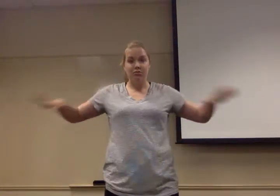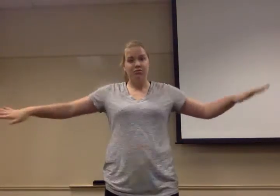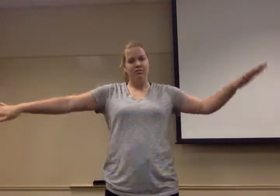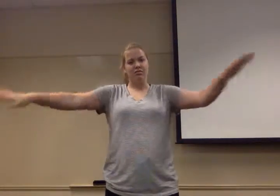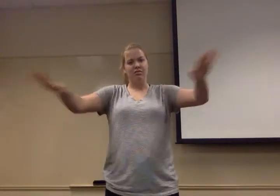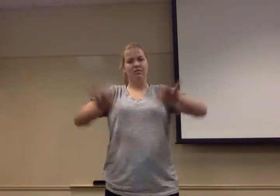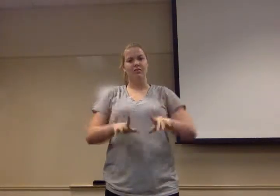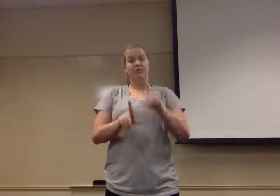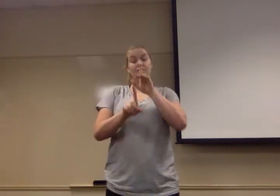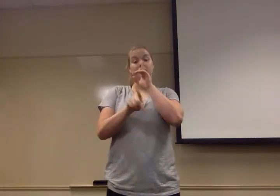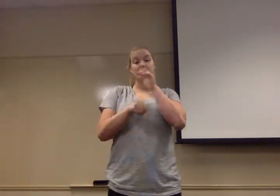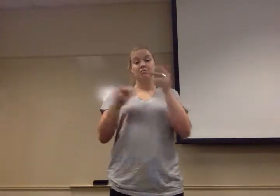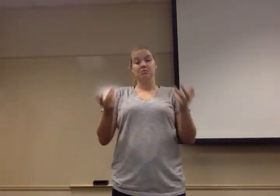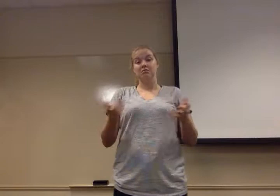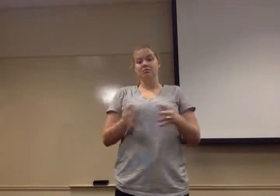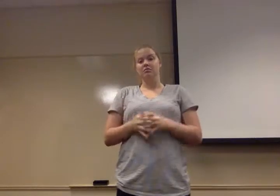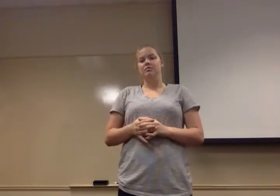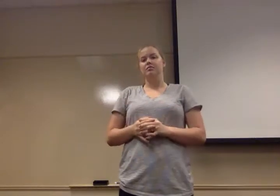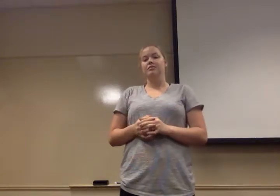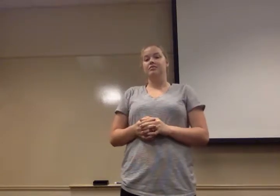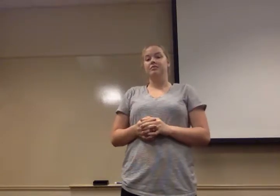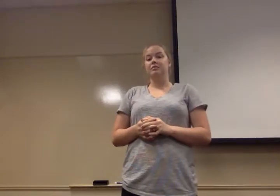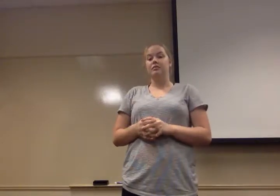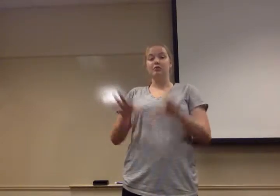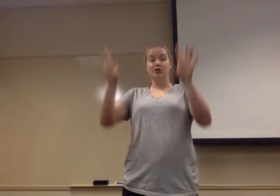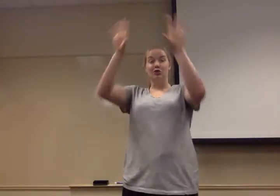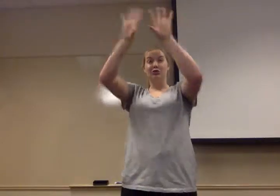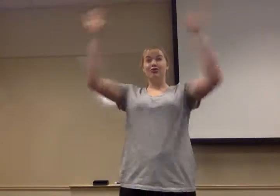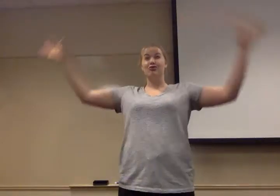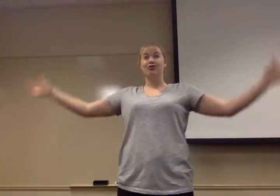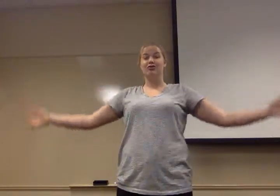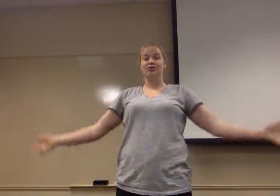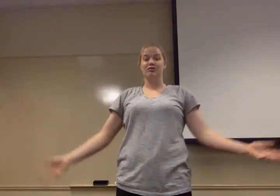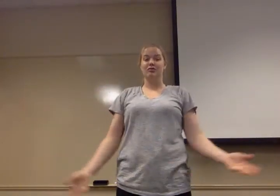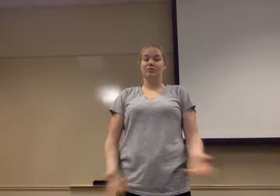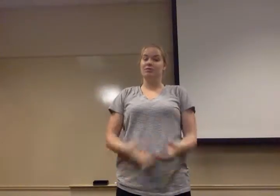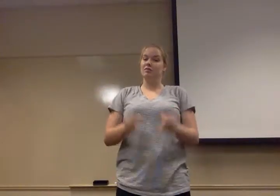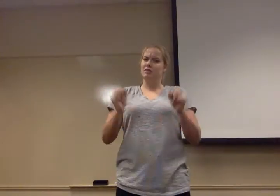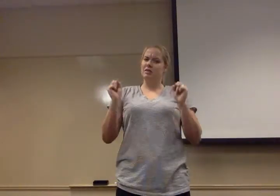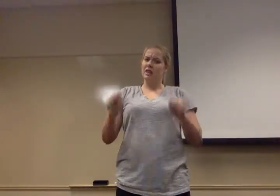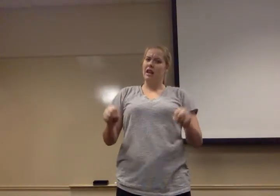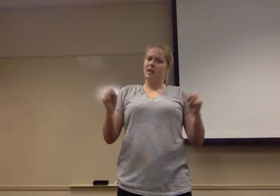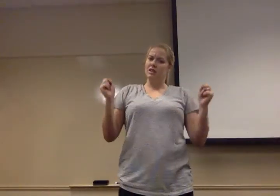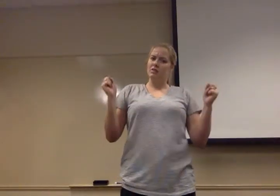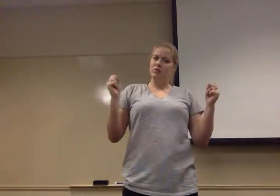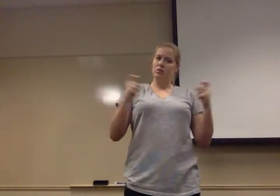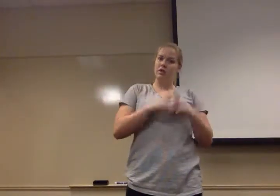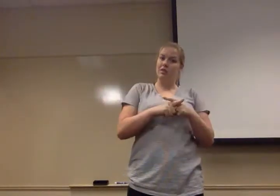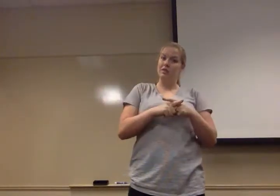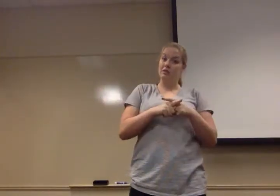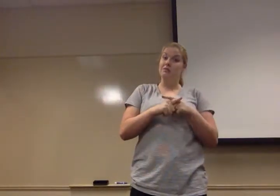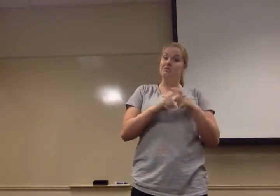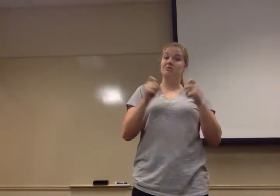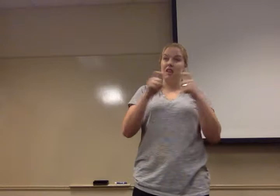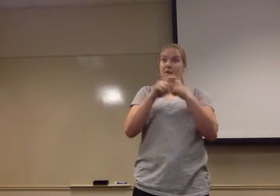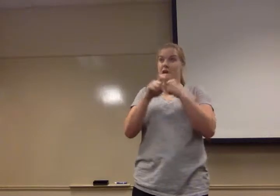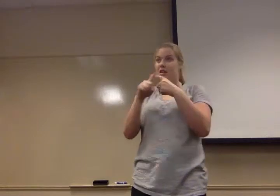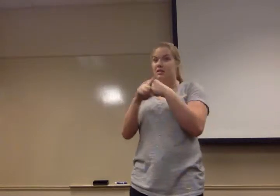answer seems to be the universe can create complexity, but with great difficulty. In